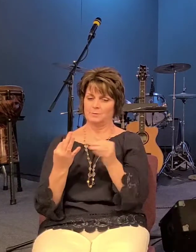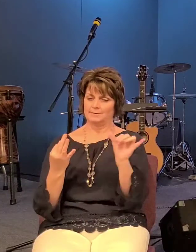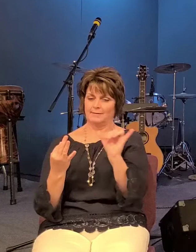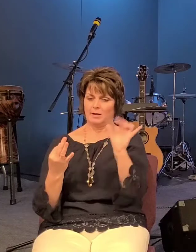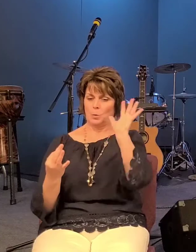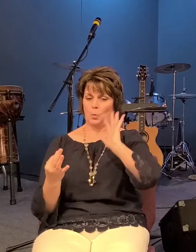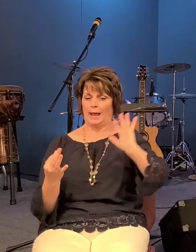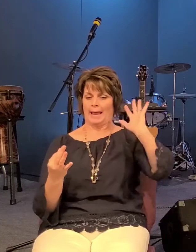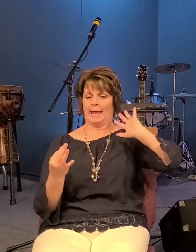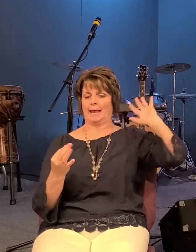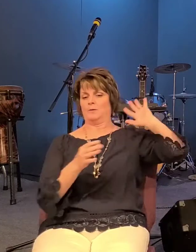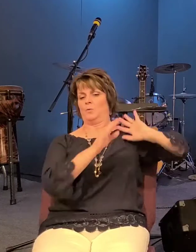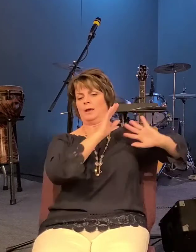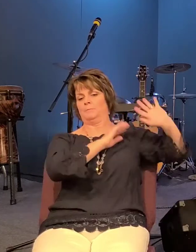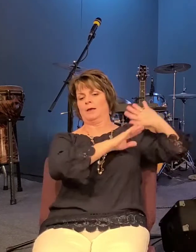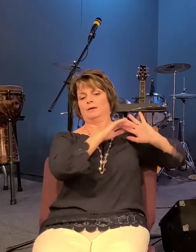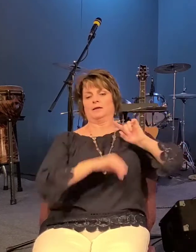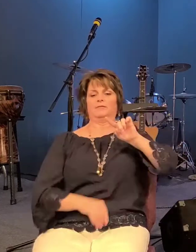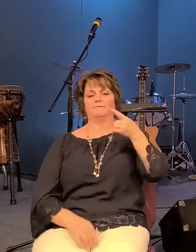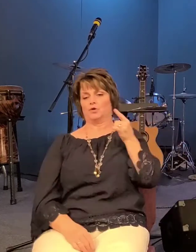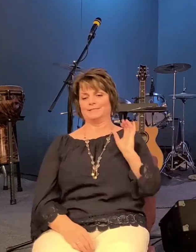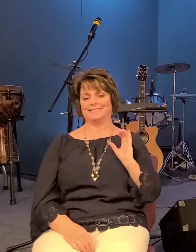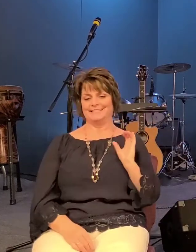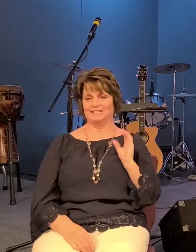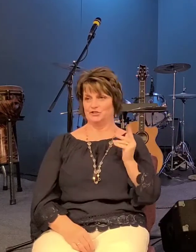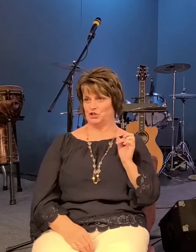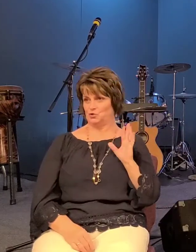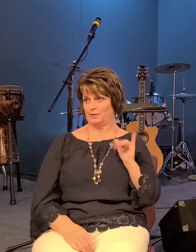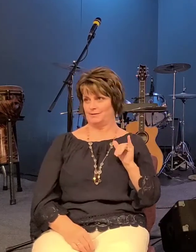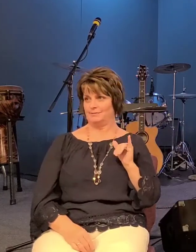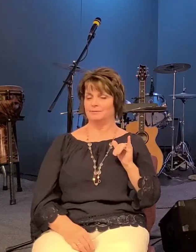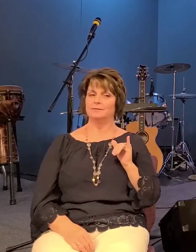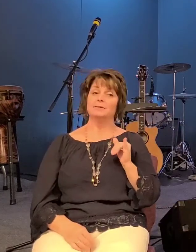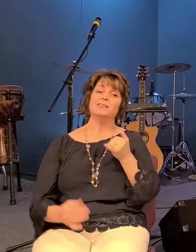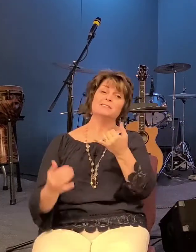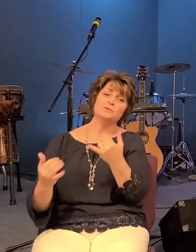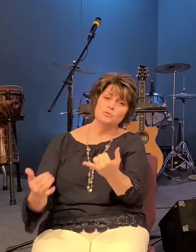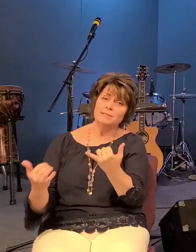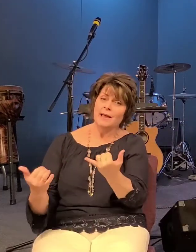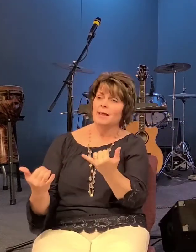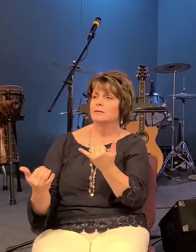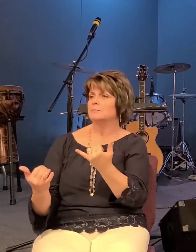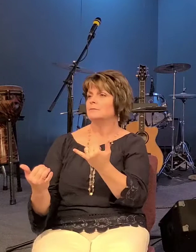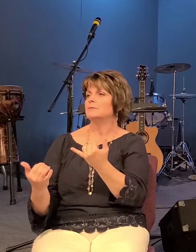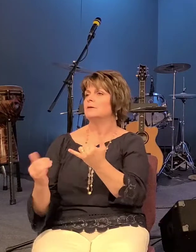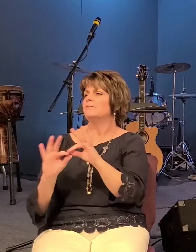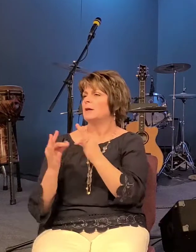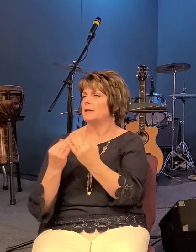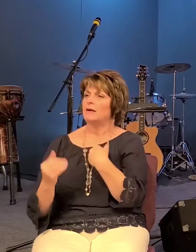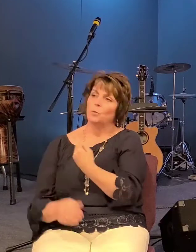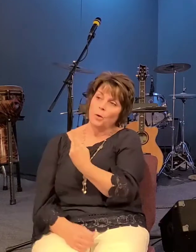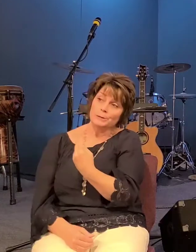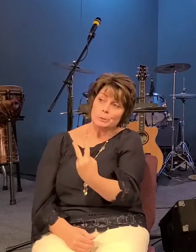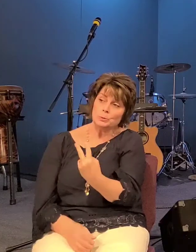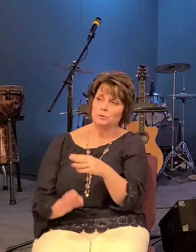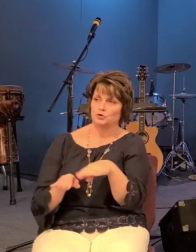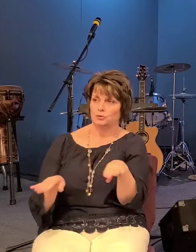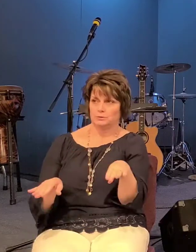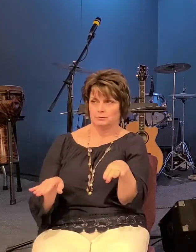you know where in our society today you know families have like one or two children in a day whenever